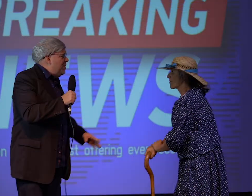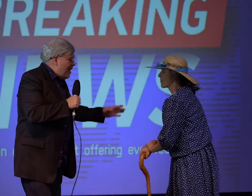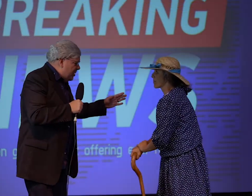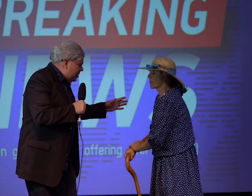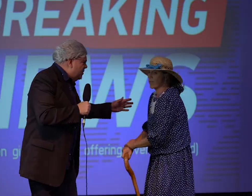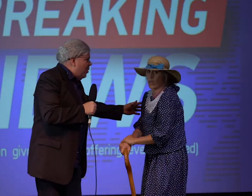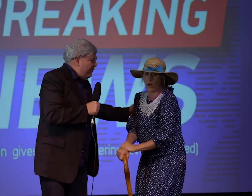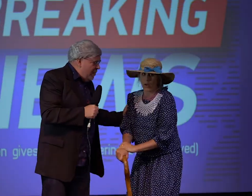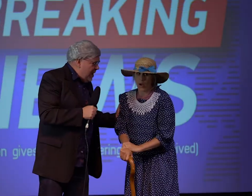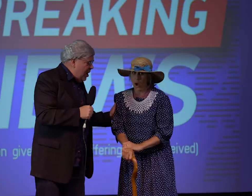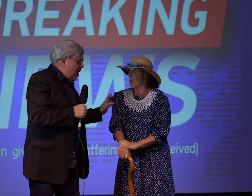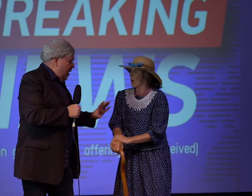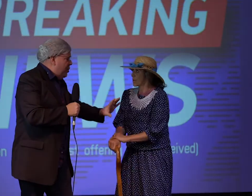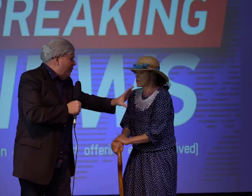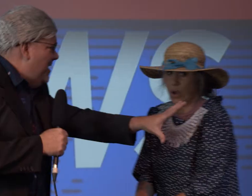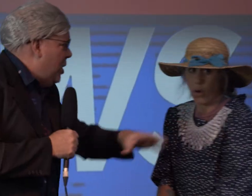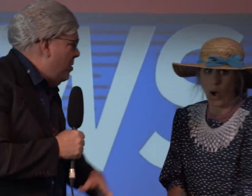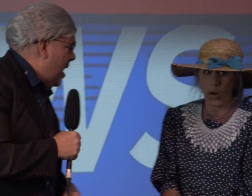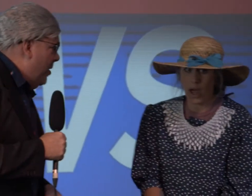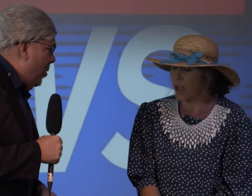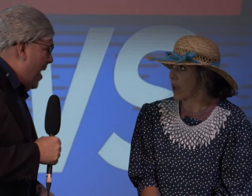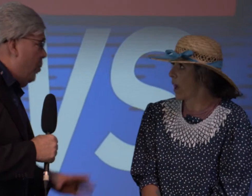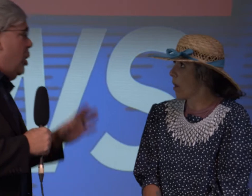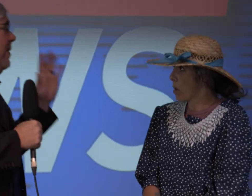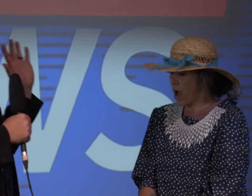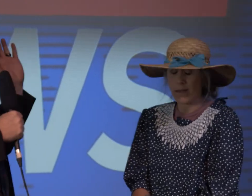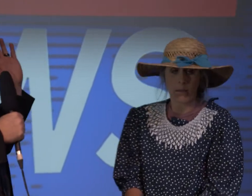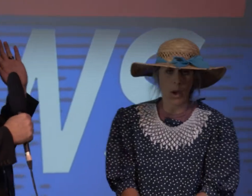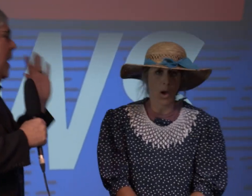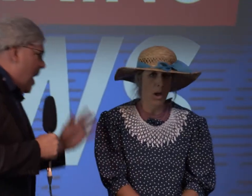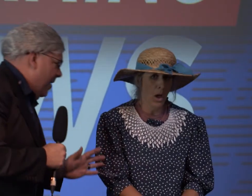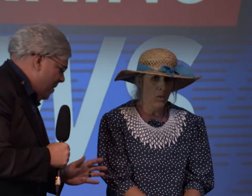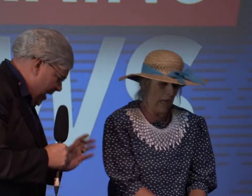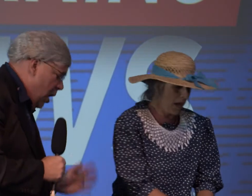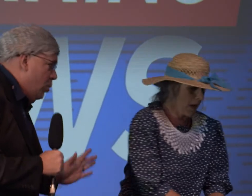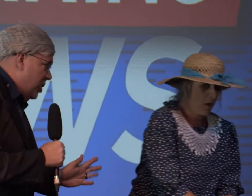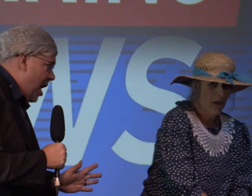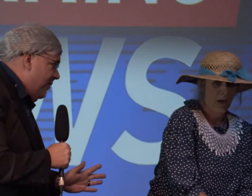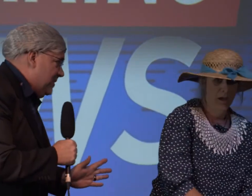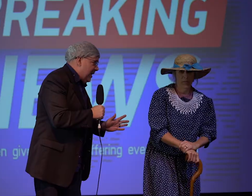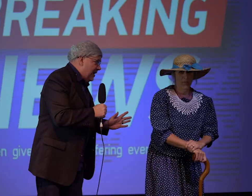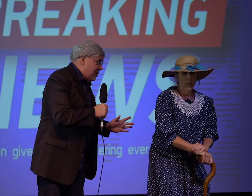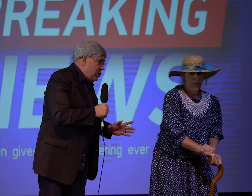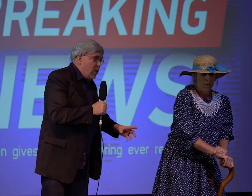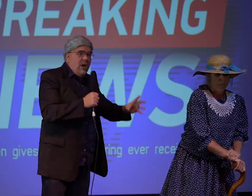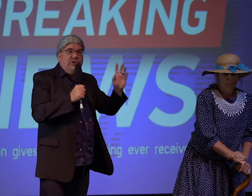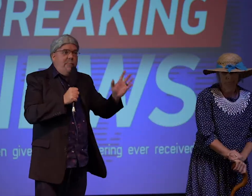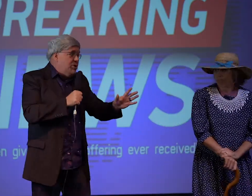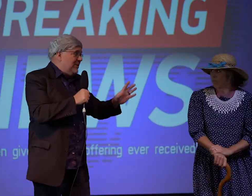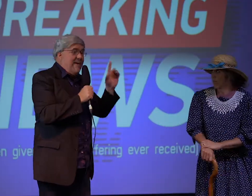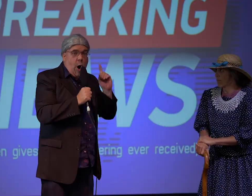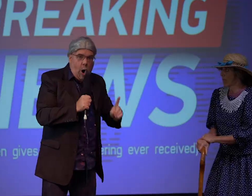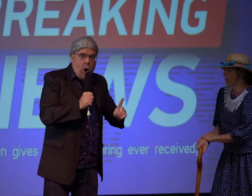excuse me ma'am excuse me we're filming here if you could please go the other way we're looking for someone with a lot of money which obviously isn't you